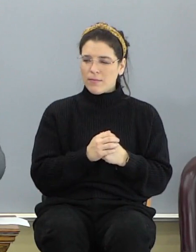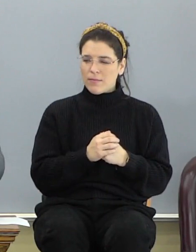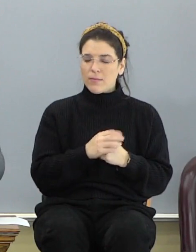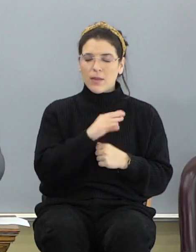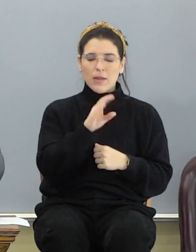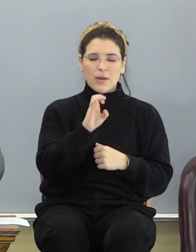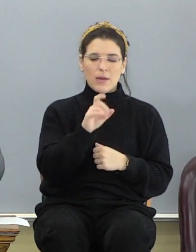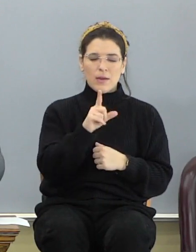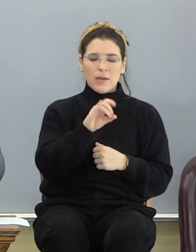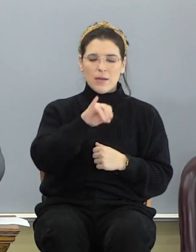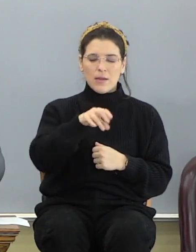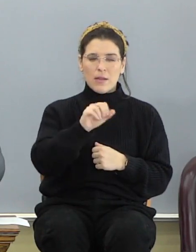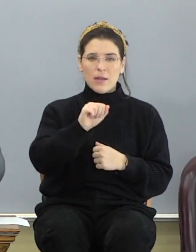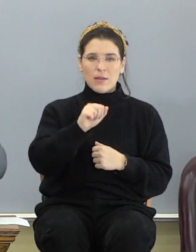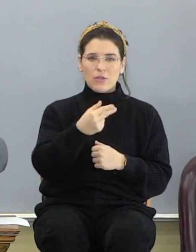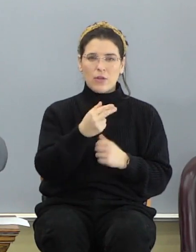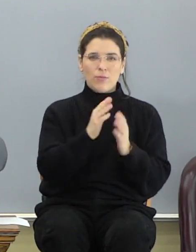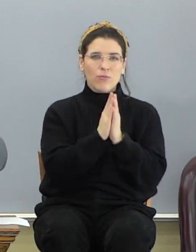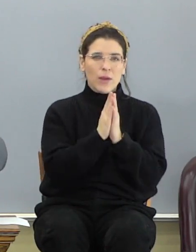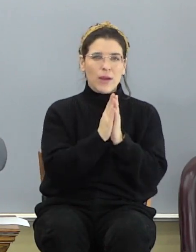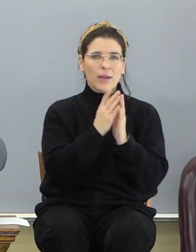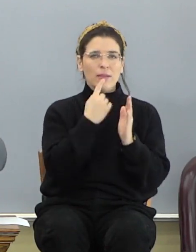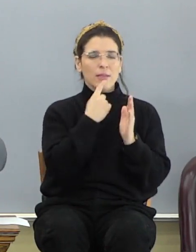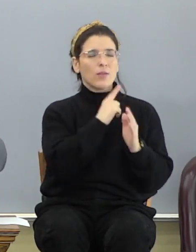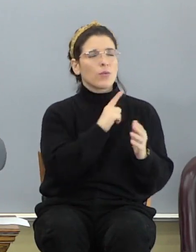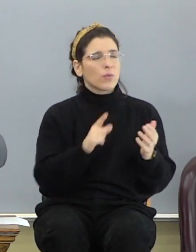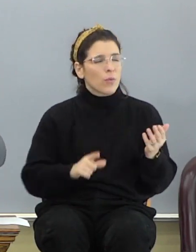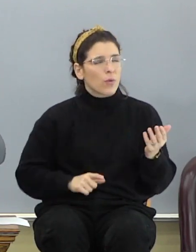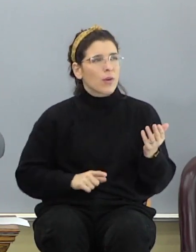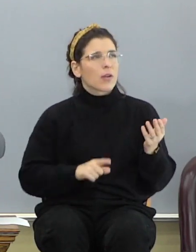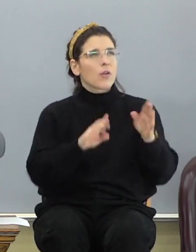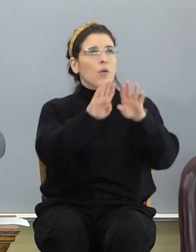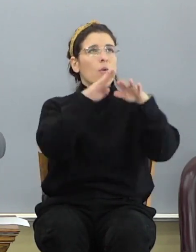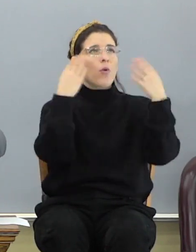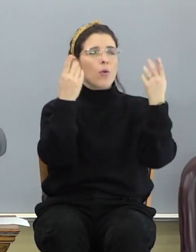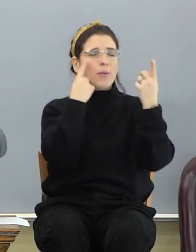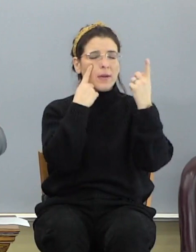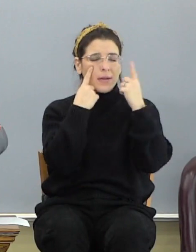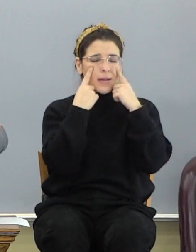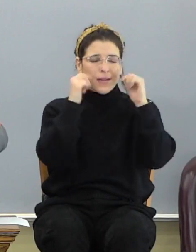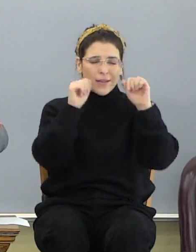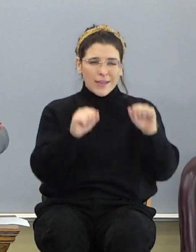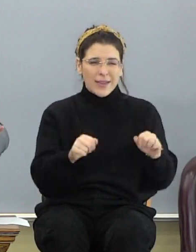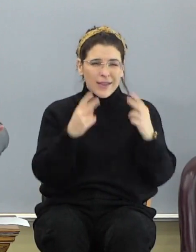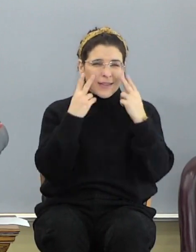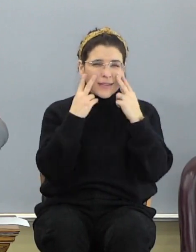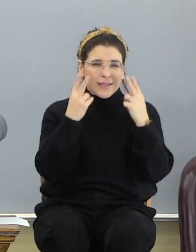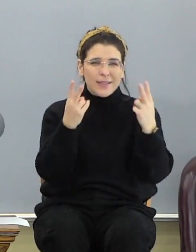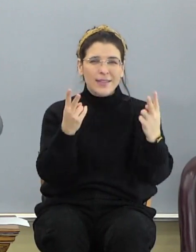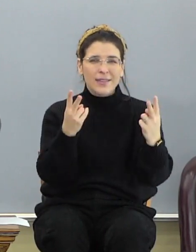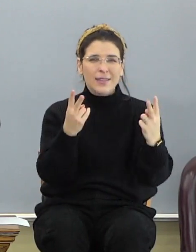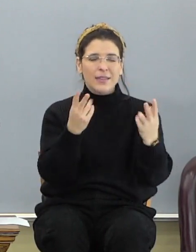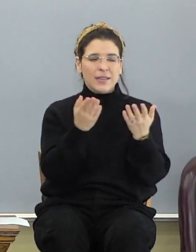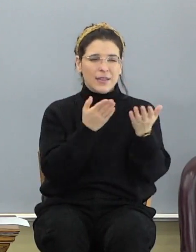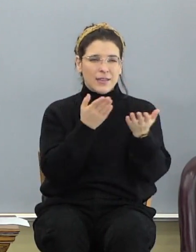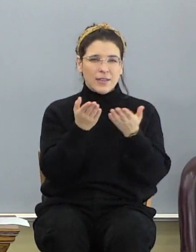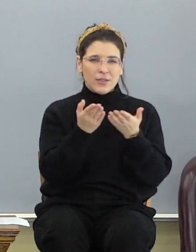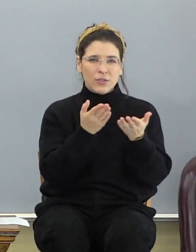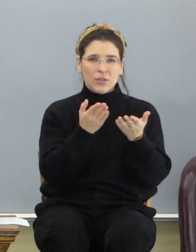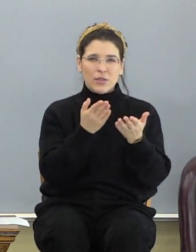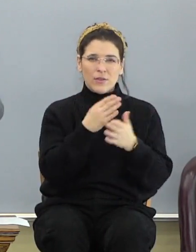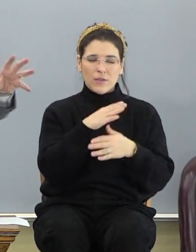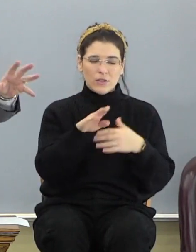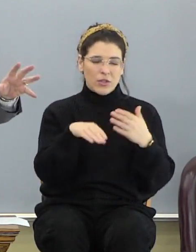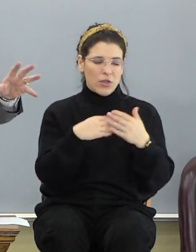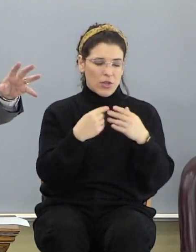And Elijah prayed. Said, Lord, open his eyes that he may see. His servant saw